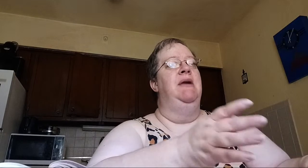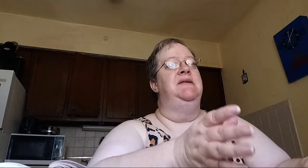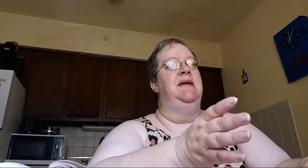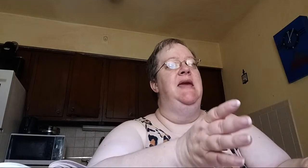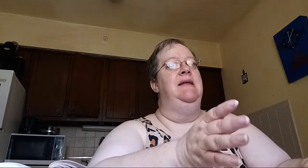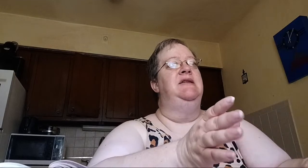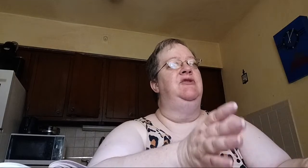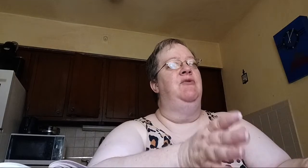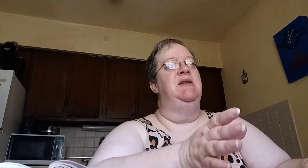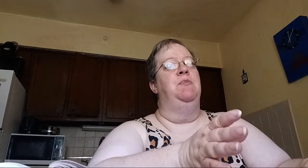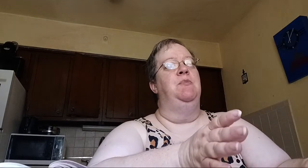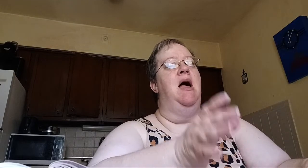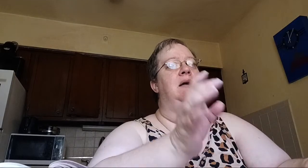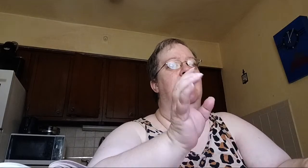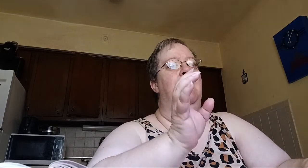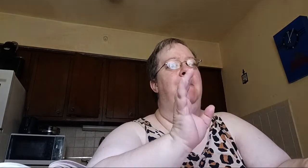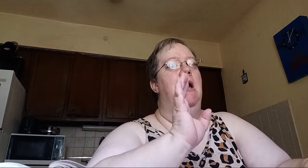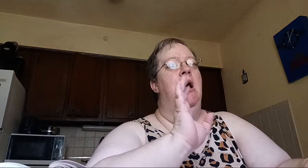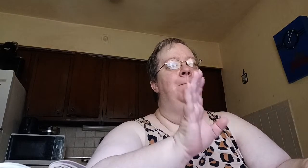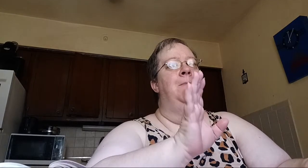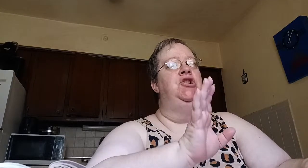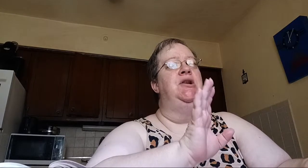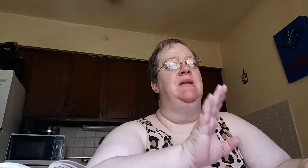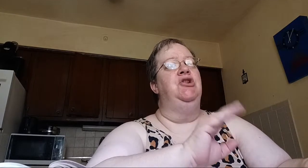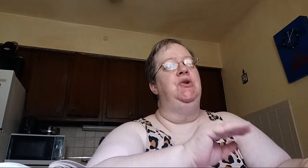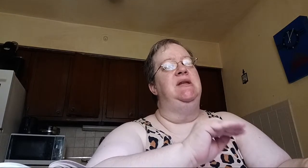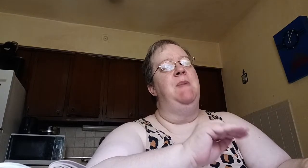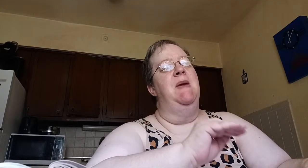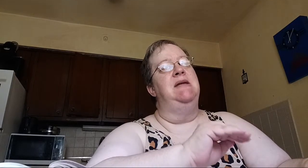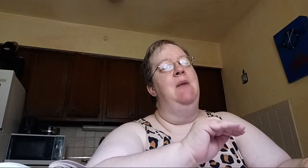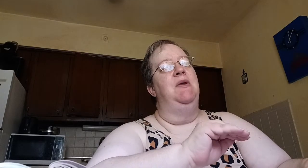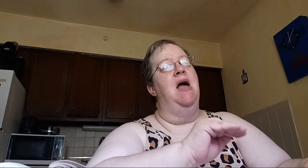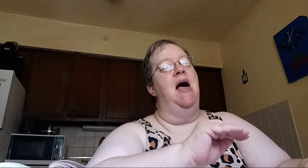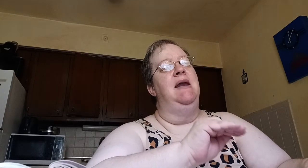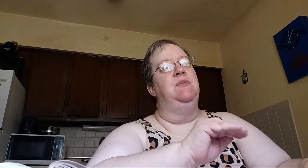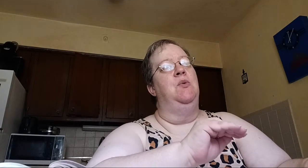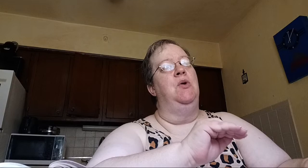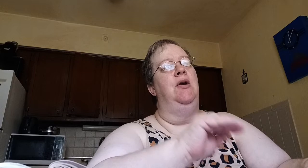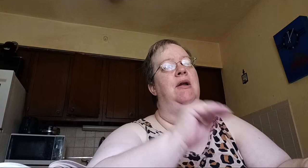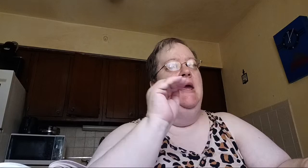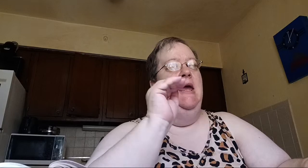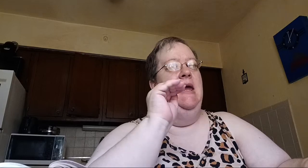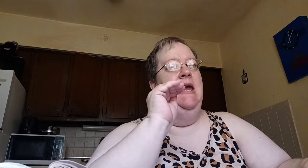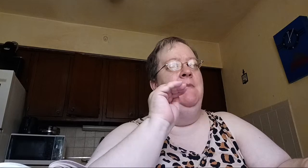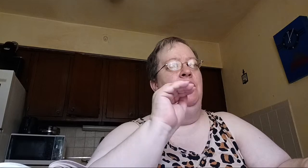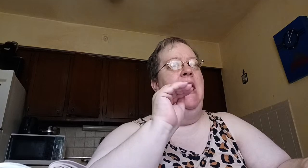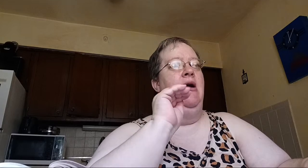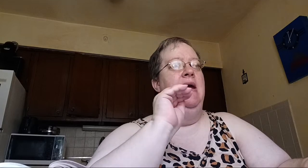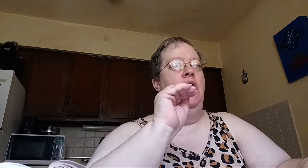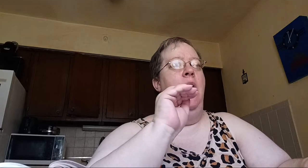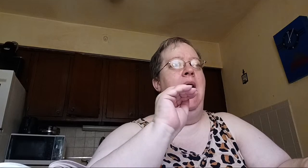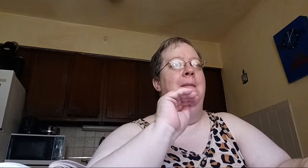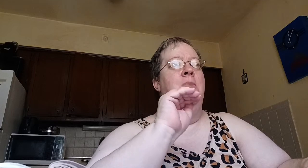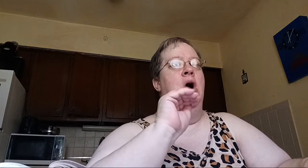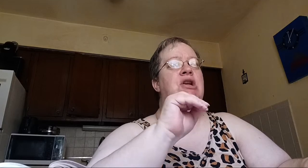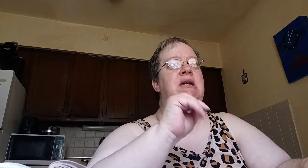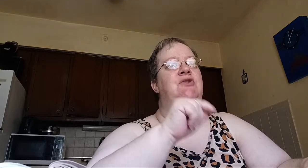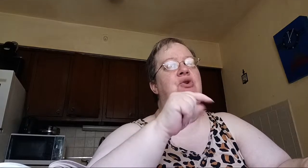this again. This is from this blog. Margin allows you to spend time with God in his word, in prayer, in quiet. Margin gives you the